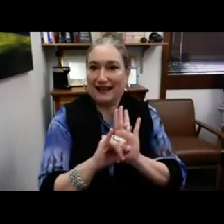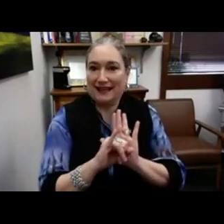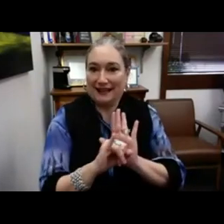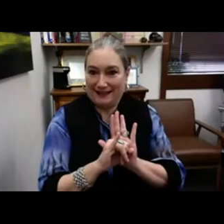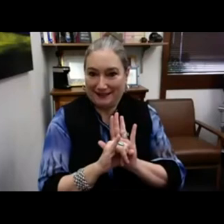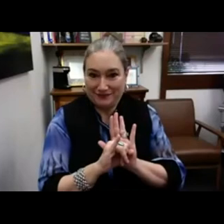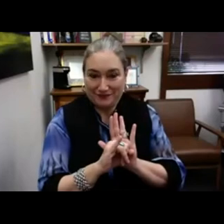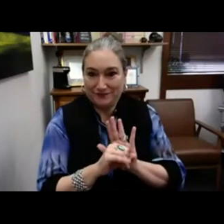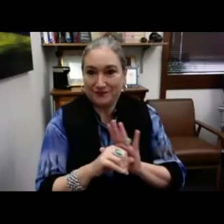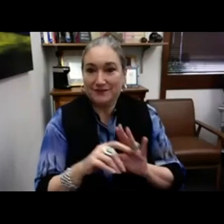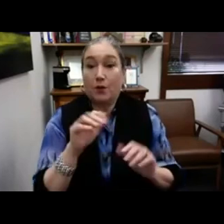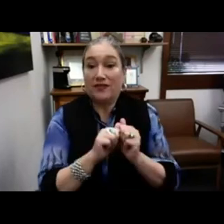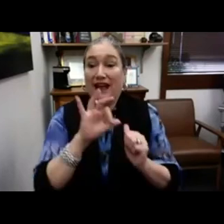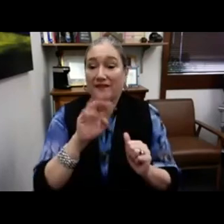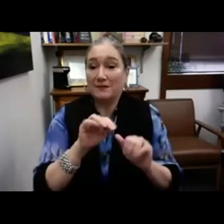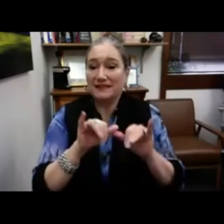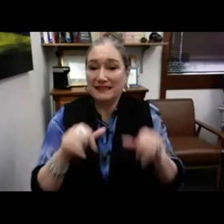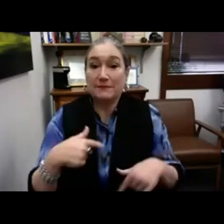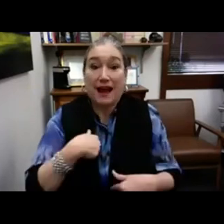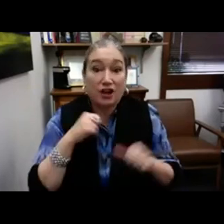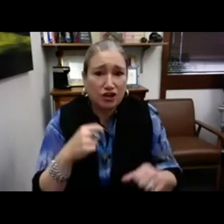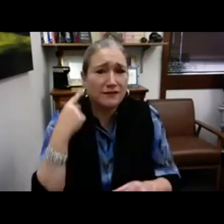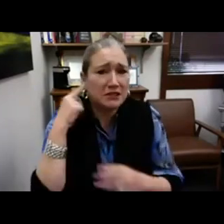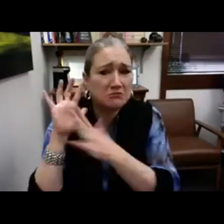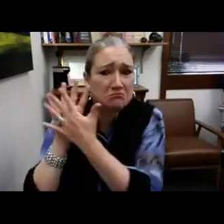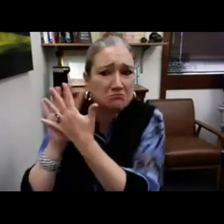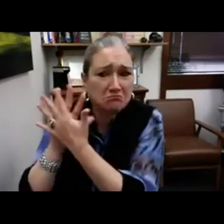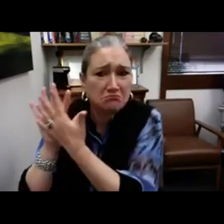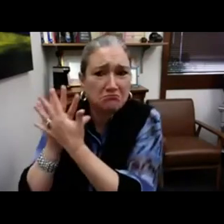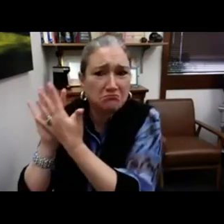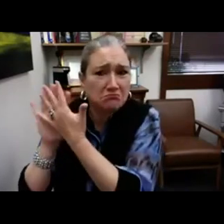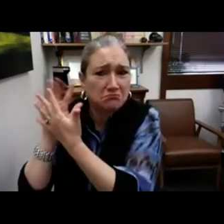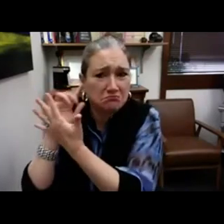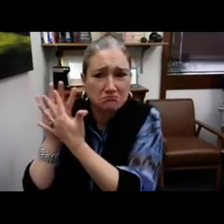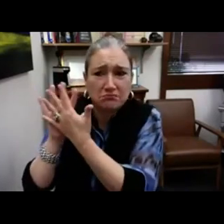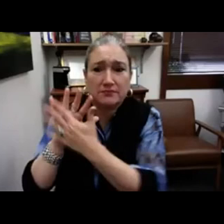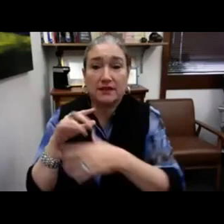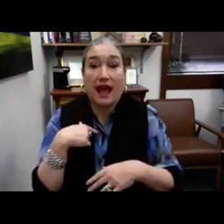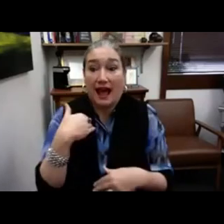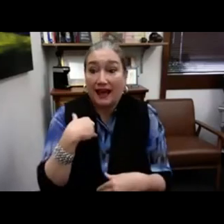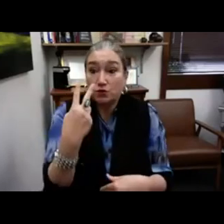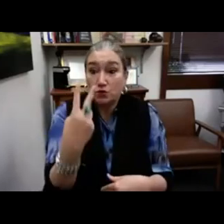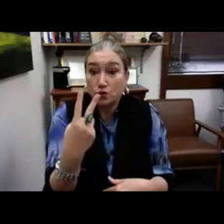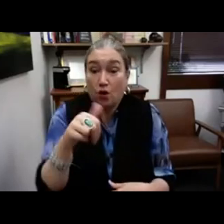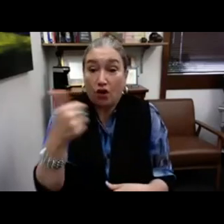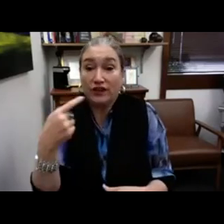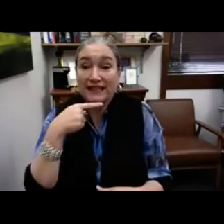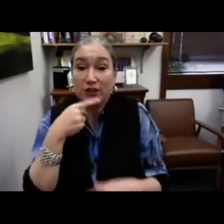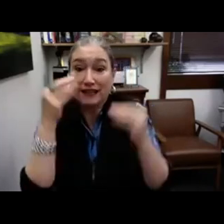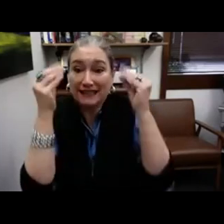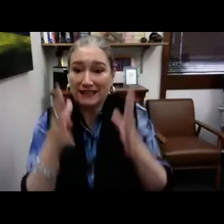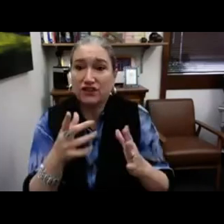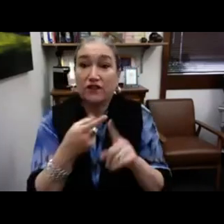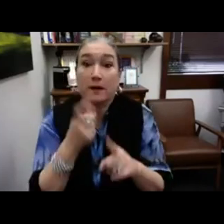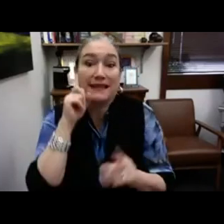system becomes the child's identity. With that FM system, you know, I could hear a little bit. It was really